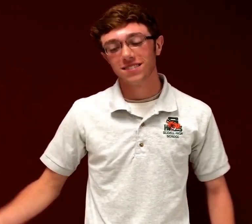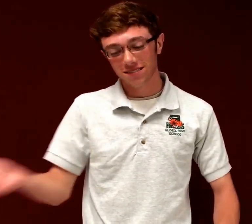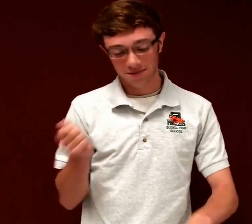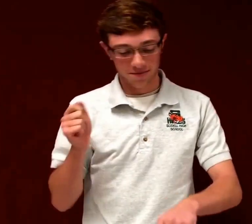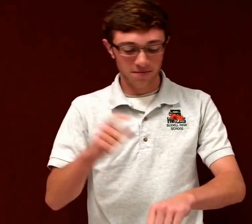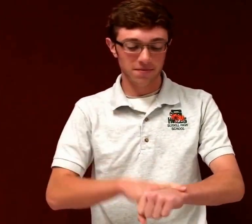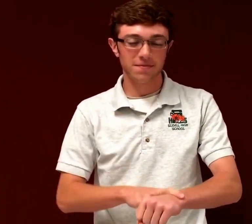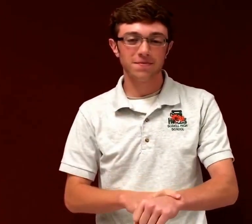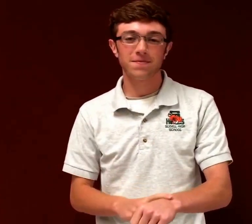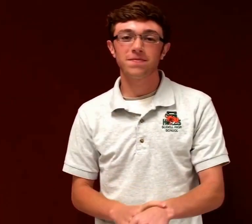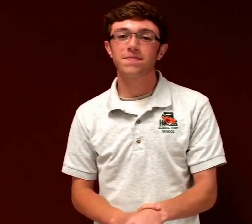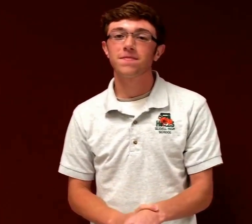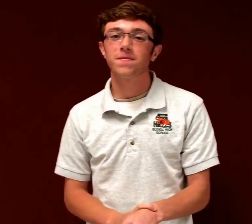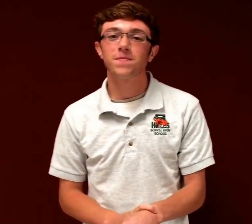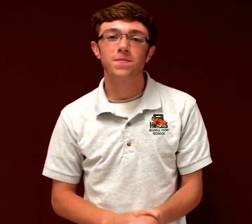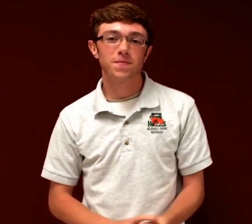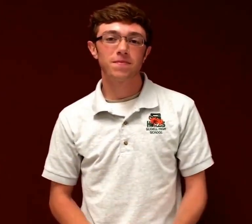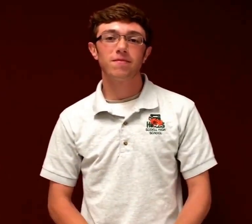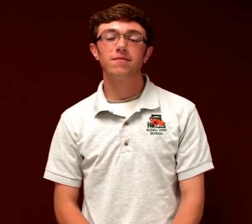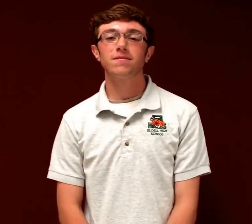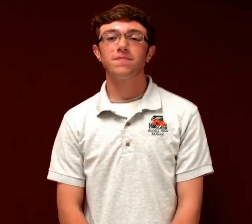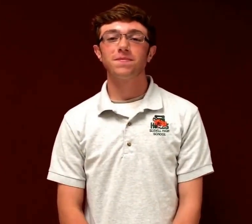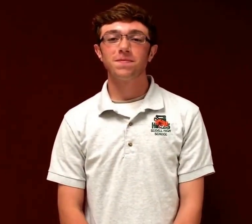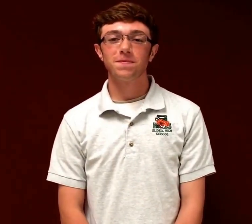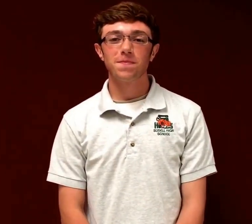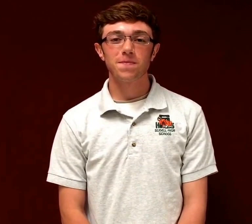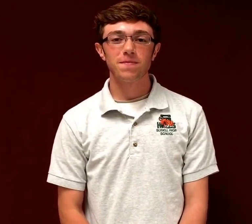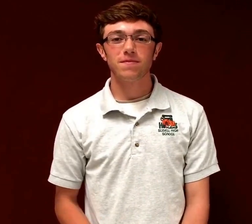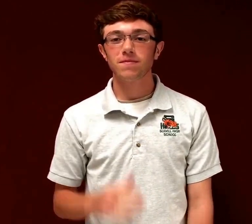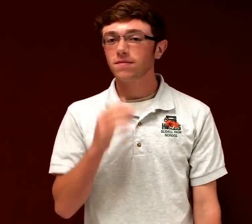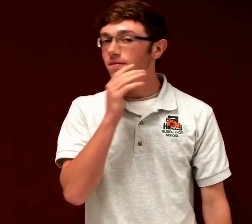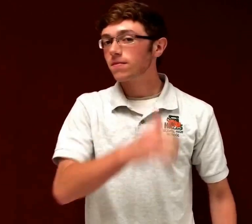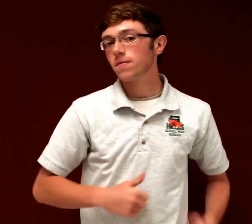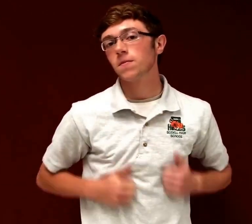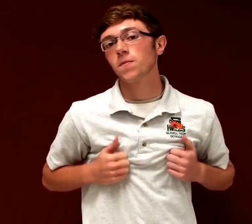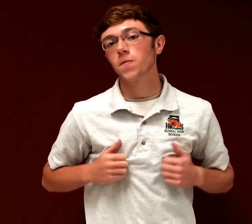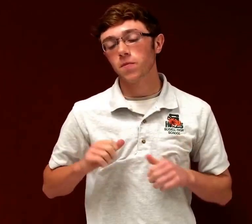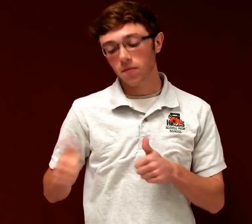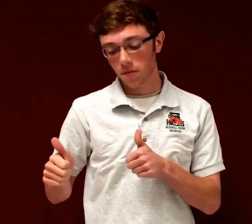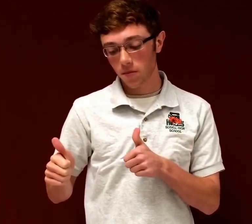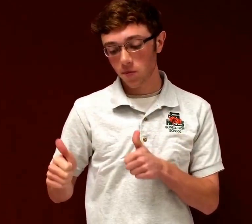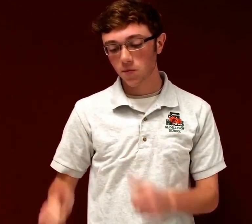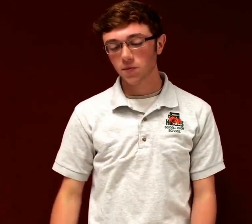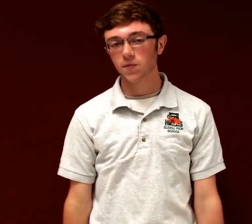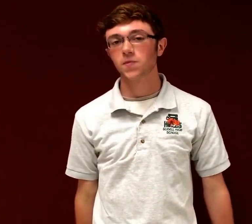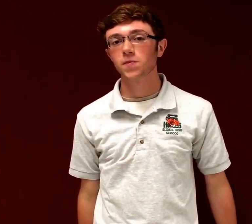Oh, take your time, don't live too fast,